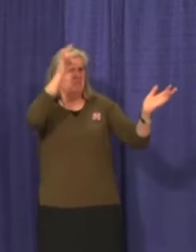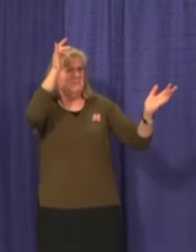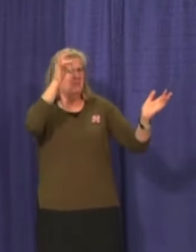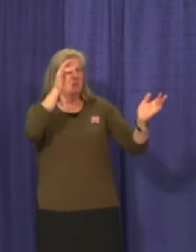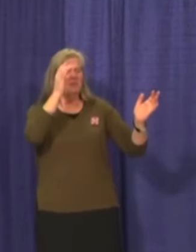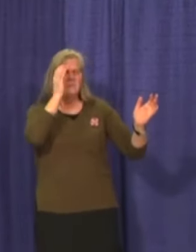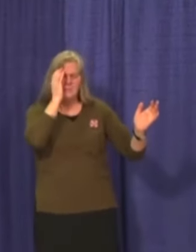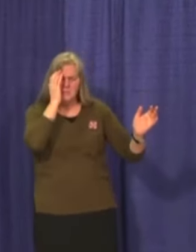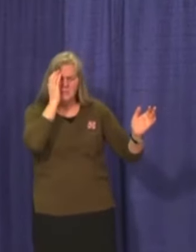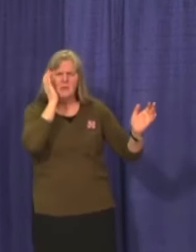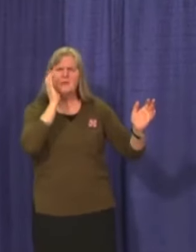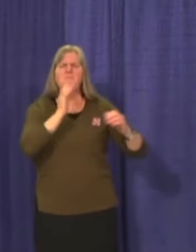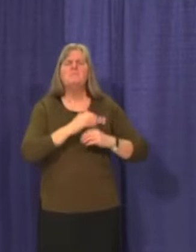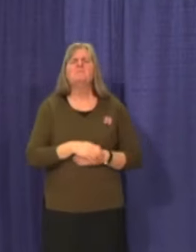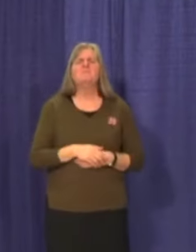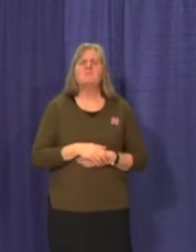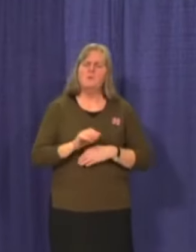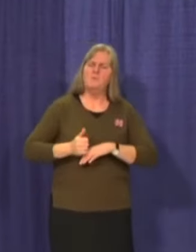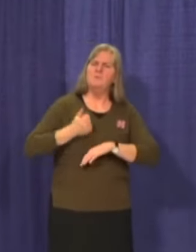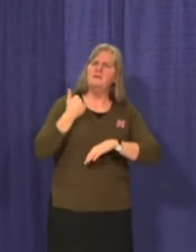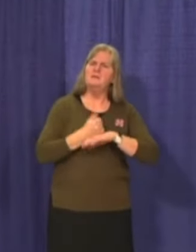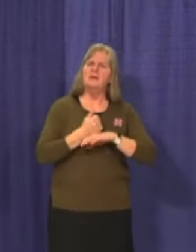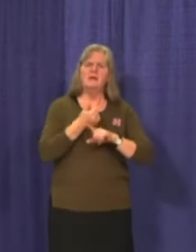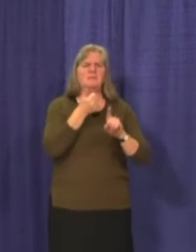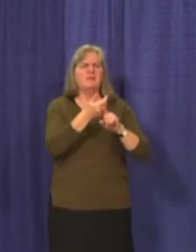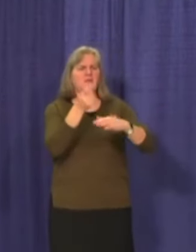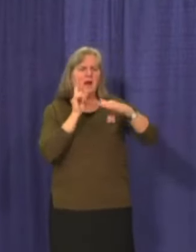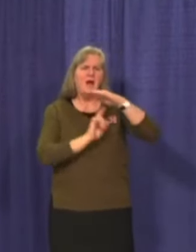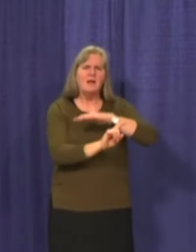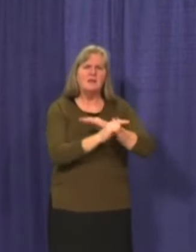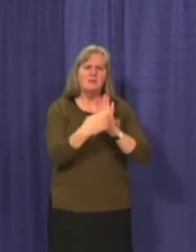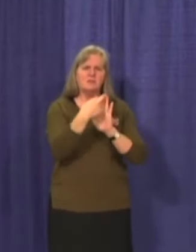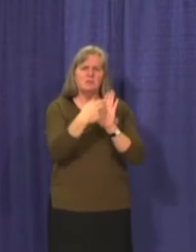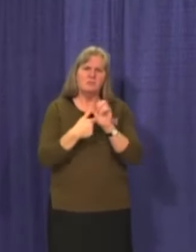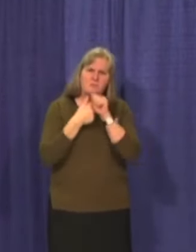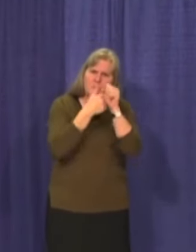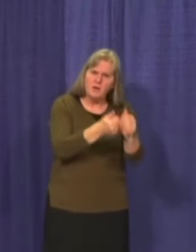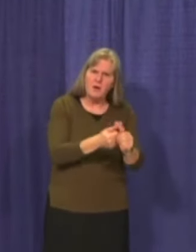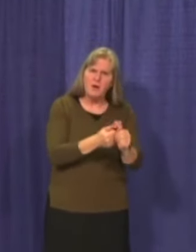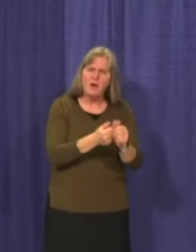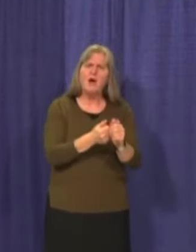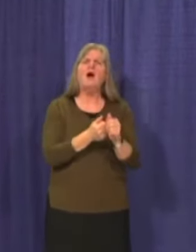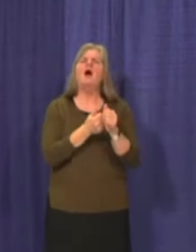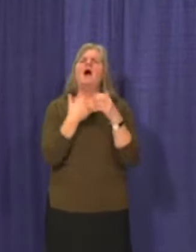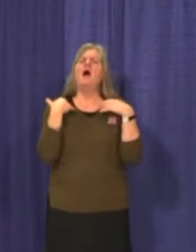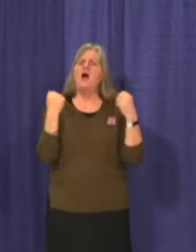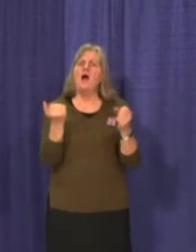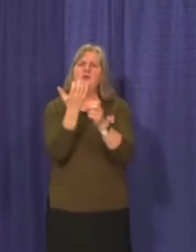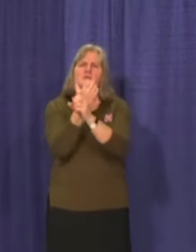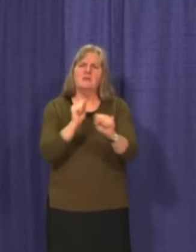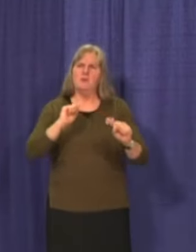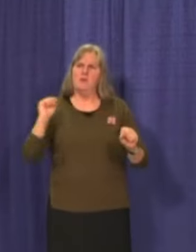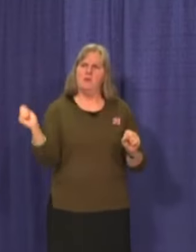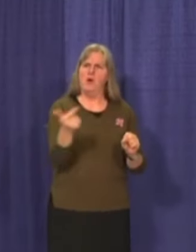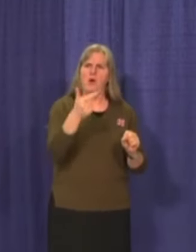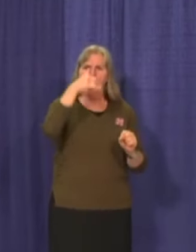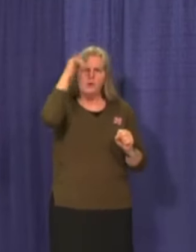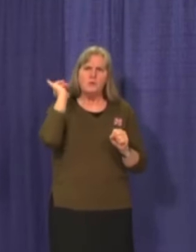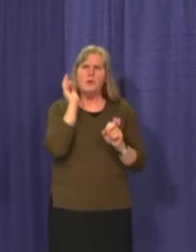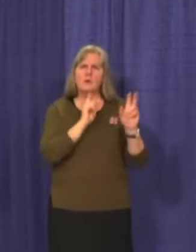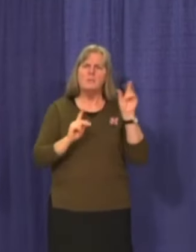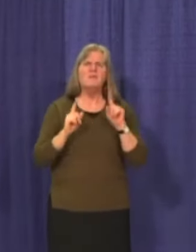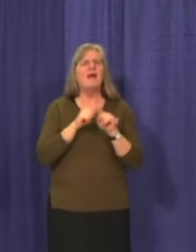-isolation requirements are in place to protect the health and safety of all Yukoners and especially our communities.